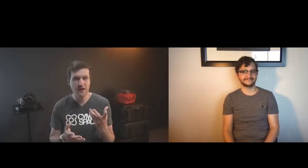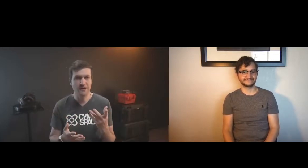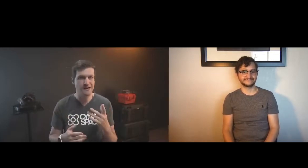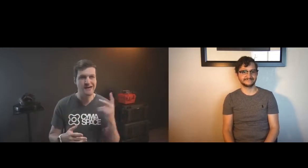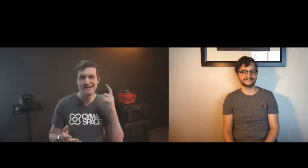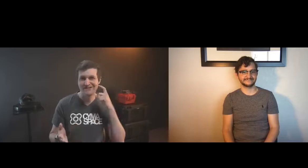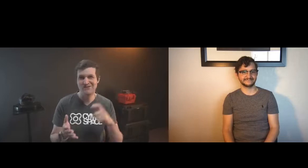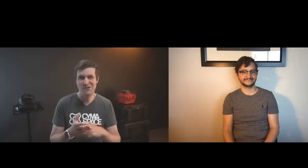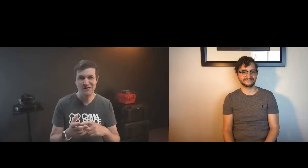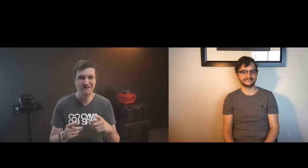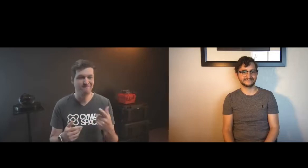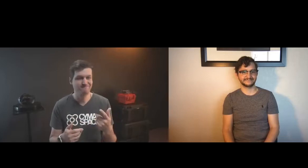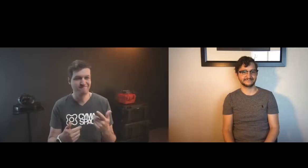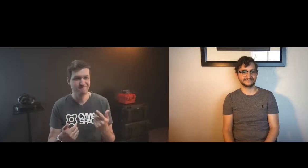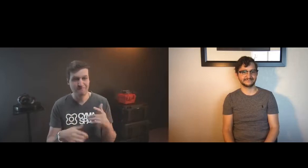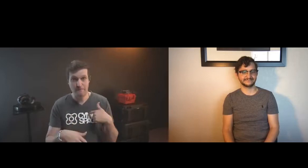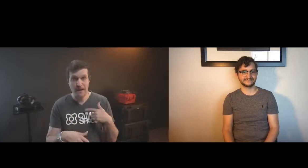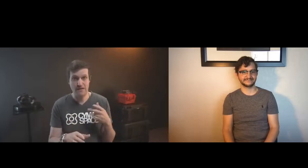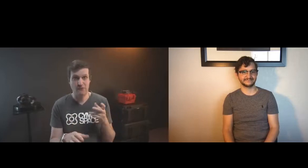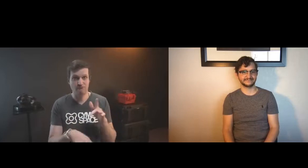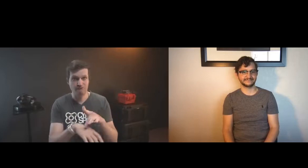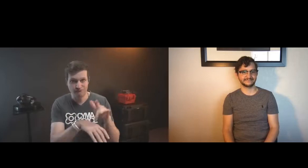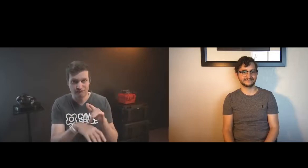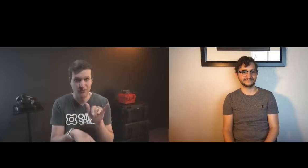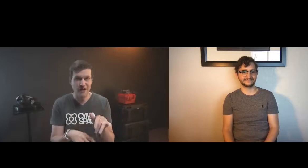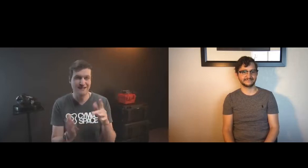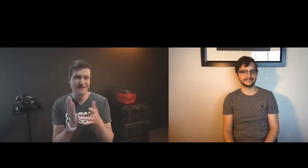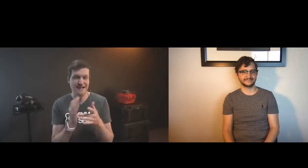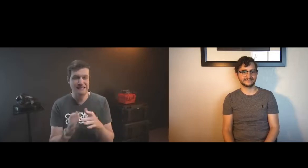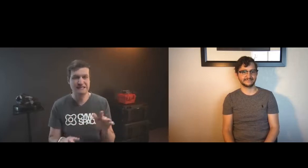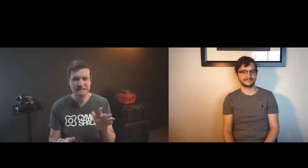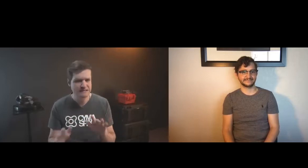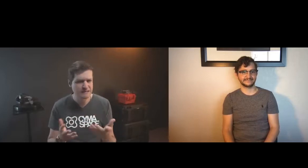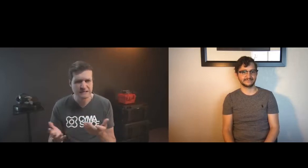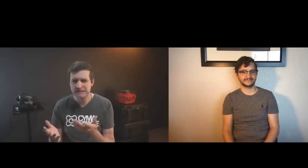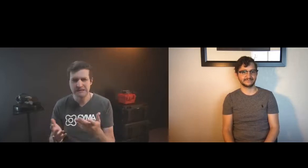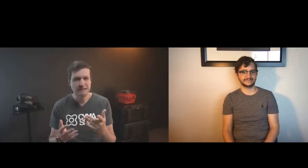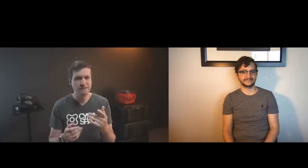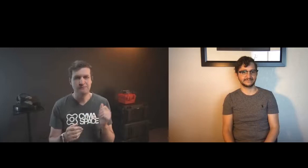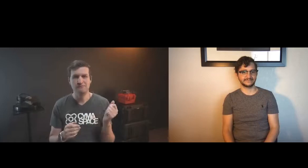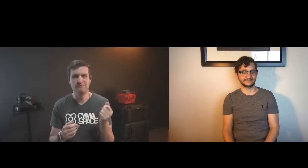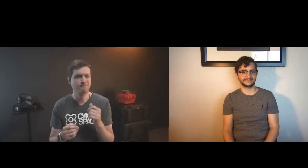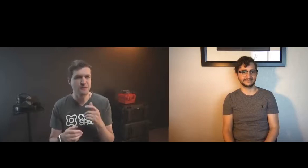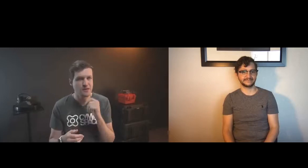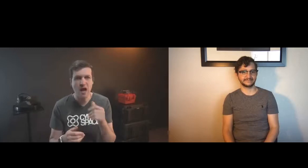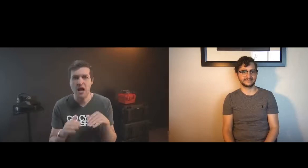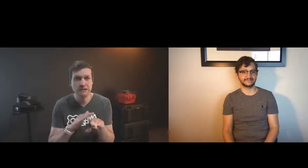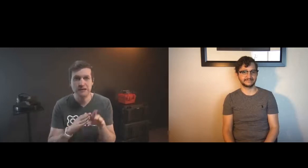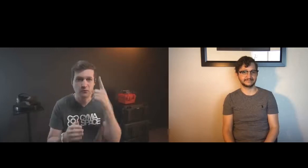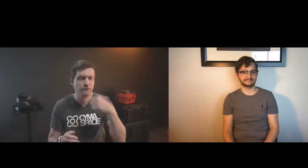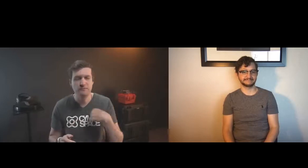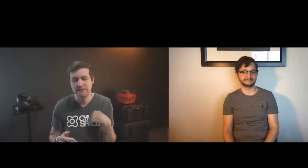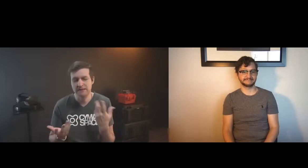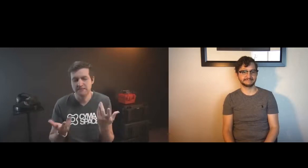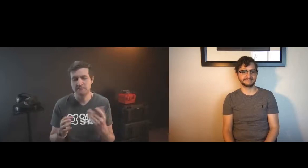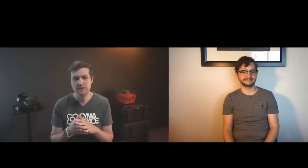so that's really exciting and at the same time i notice when i go into virtual spaces and i'm using those